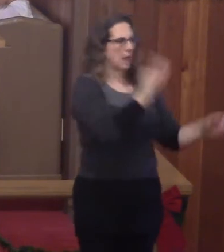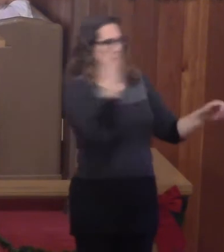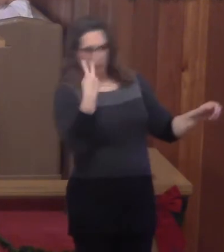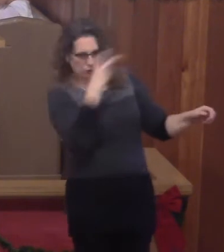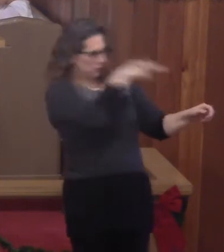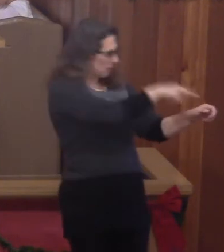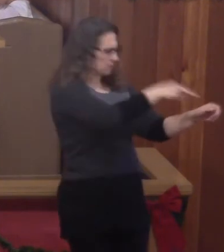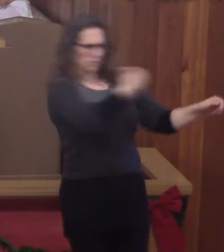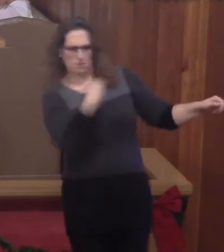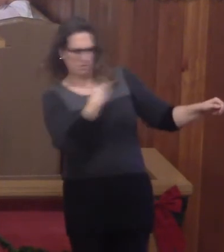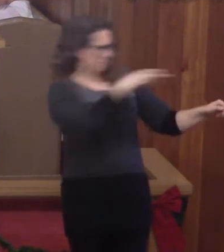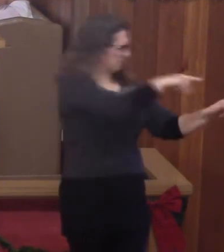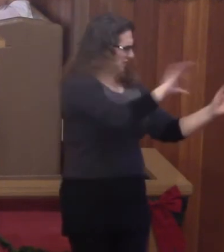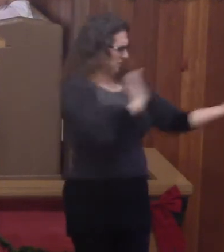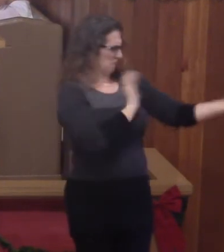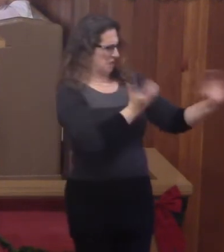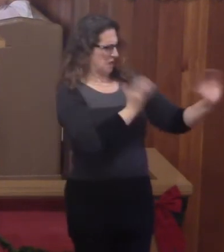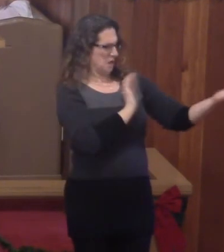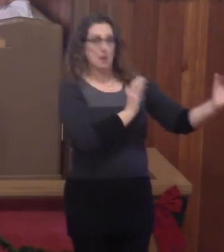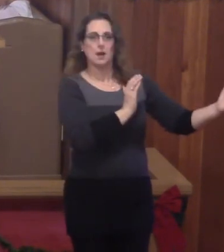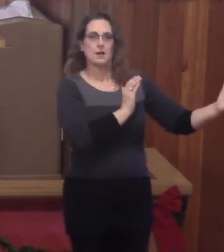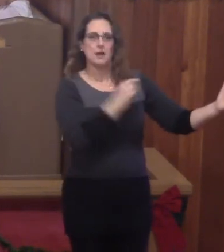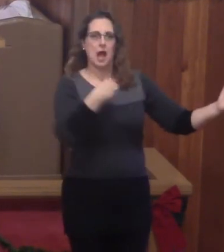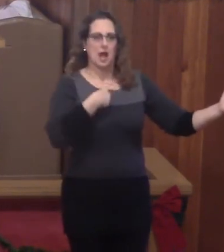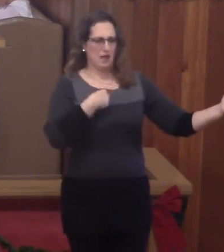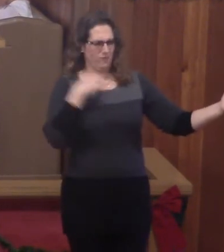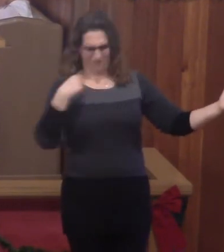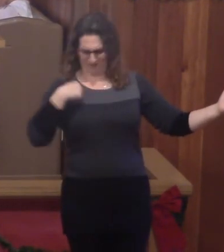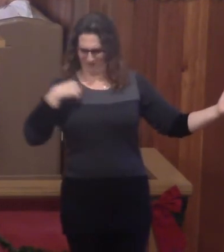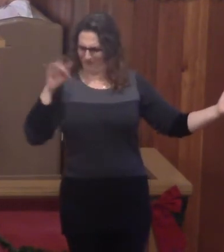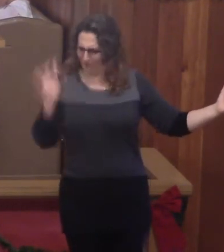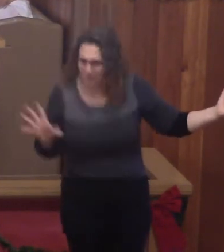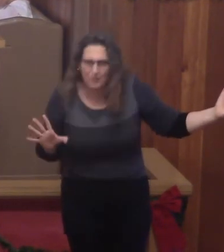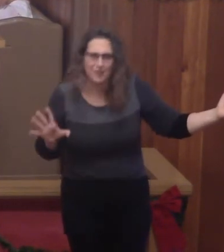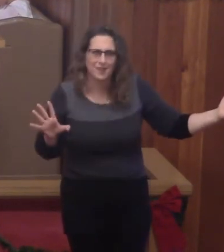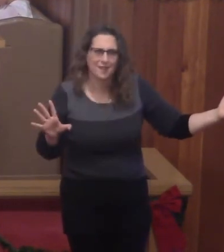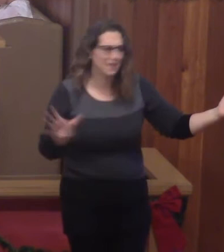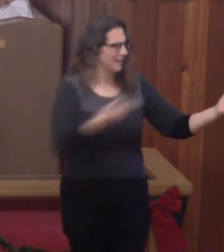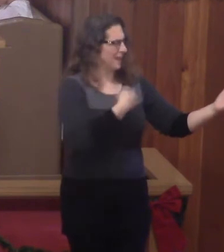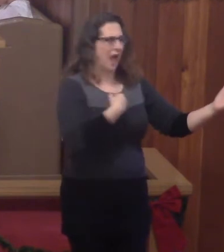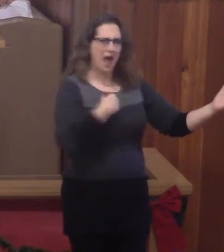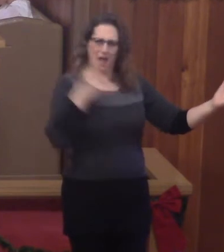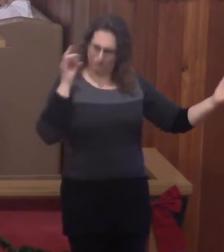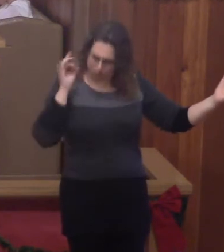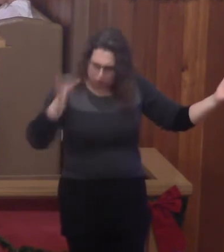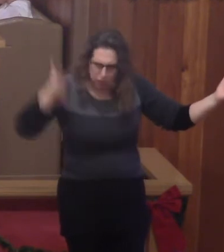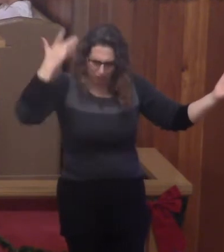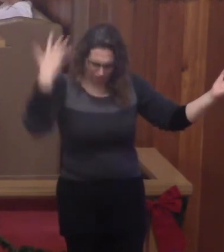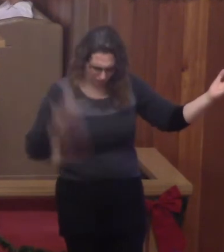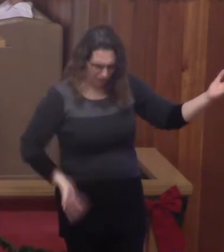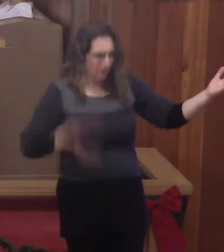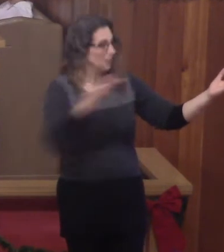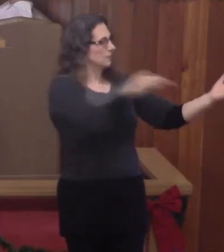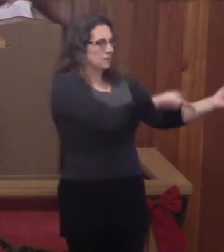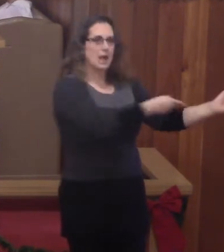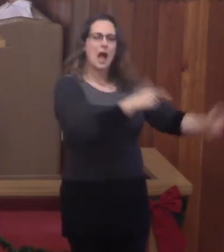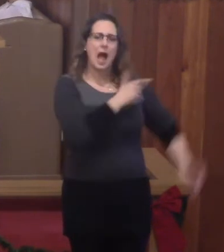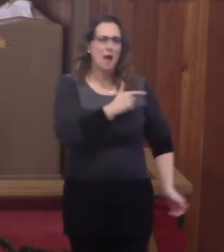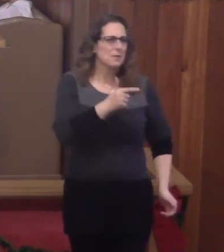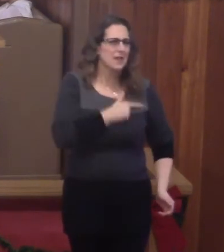one word to say. Pathetic. Man, I'm pathetic. I'm a lazy, good for nothing